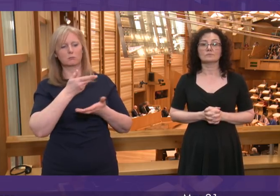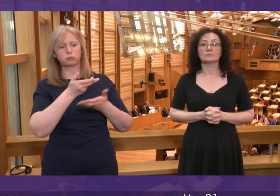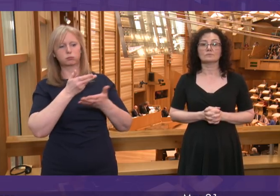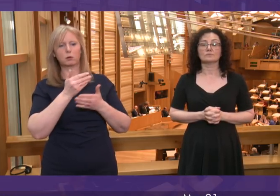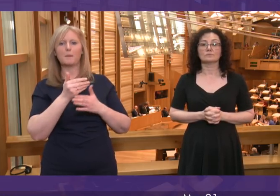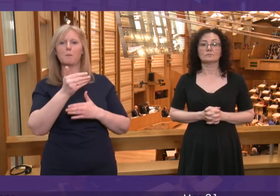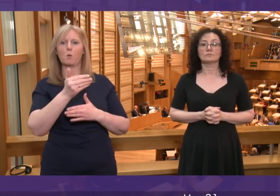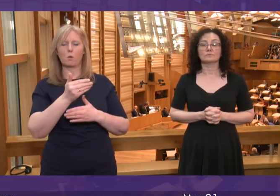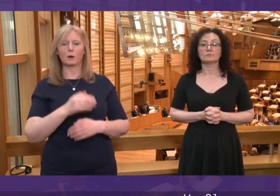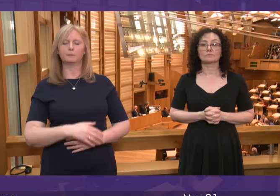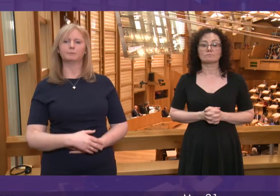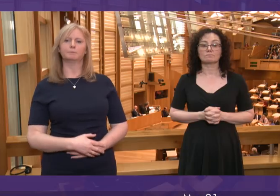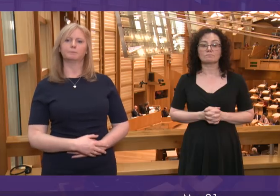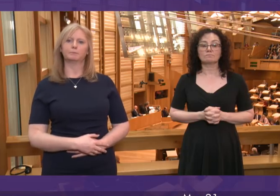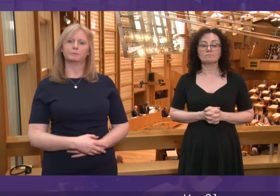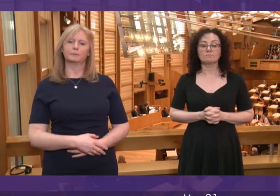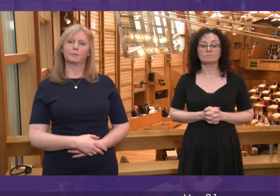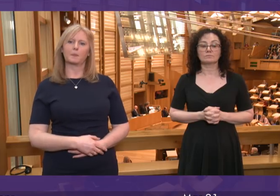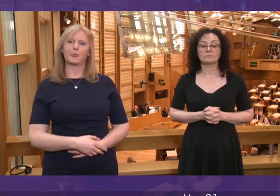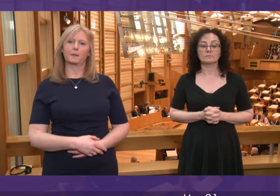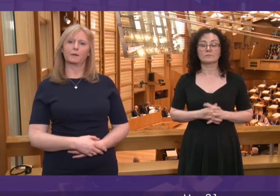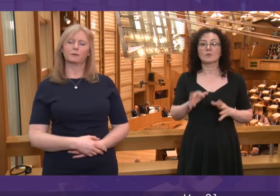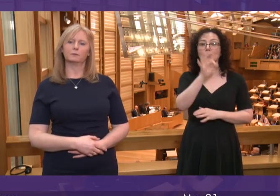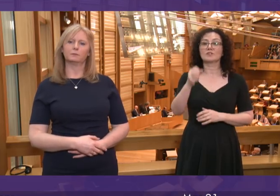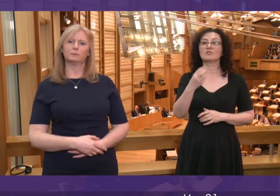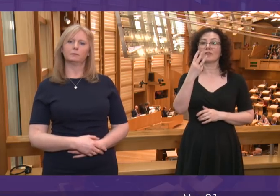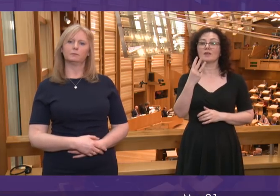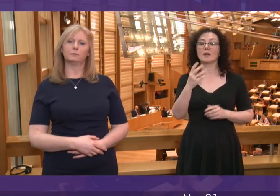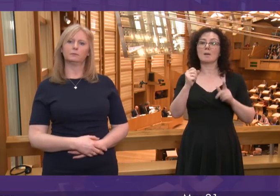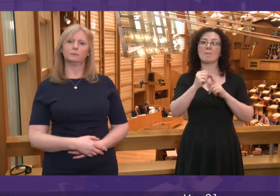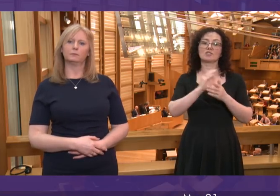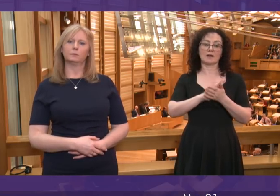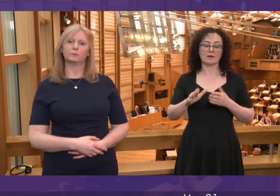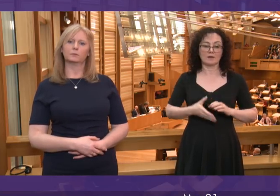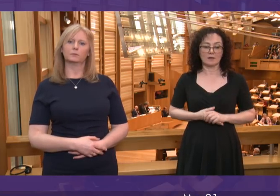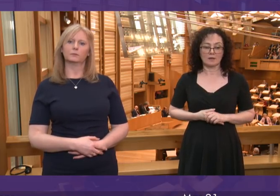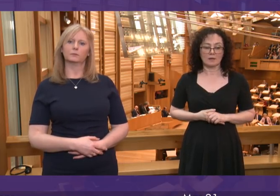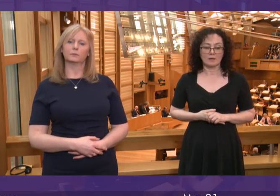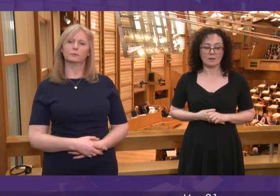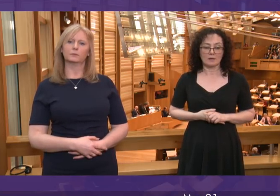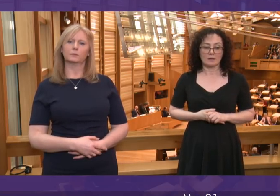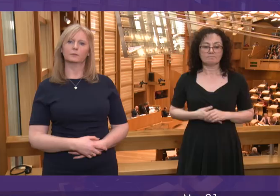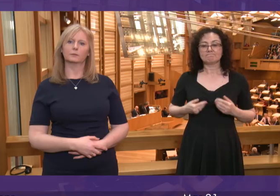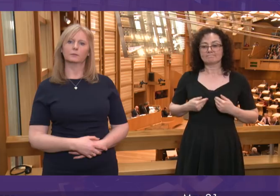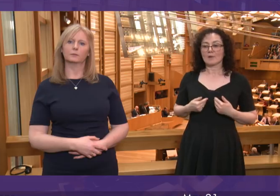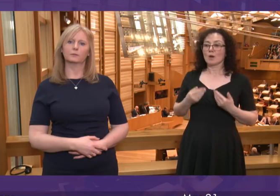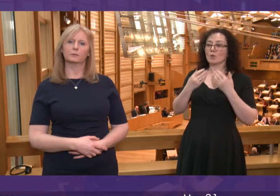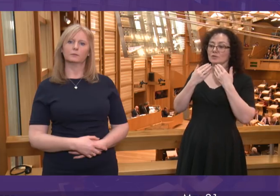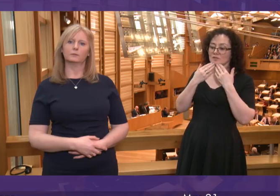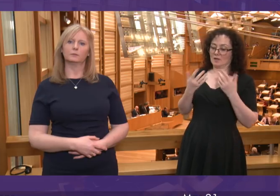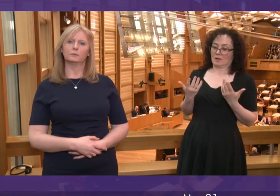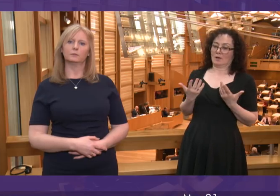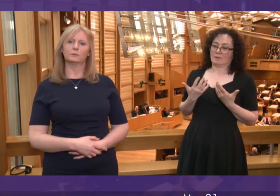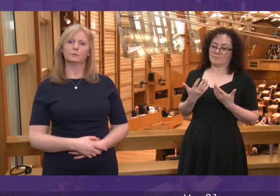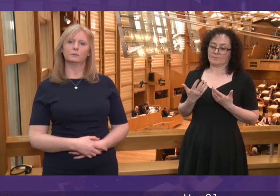the opportunity to do so. Question 3 Patrick Harvey. On behalf of the Scottish Greens can I join with